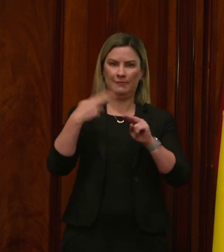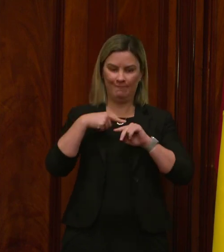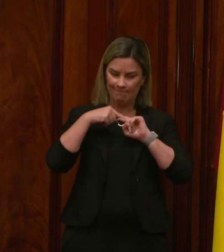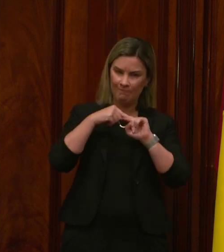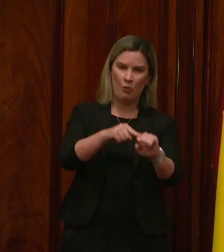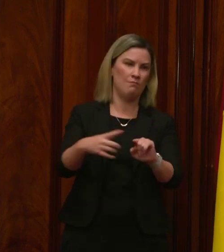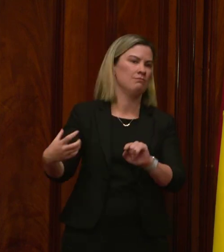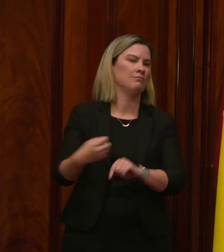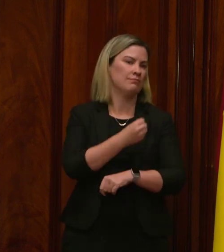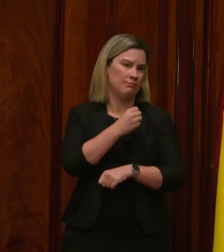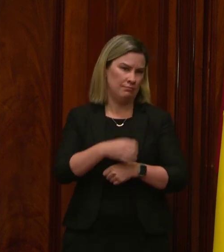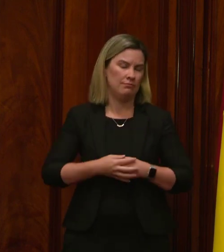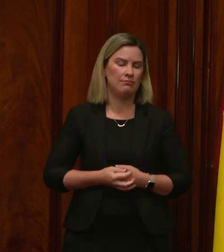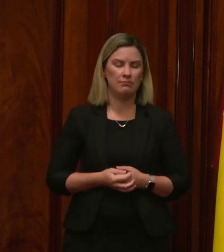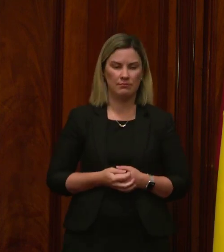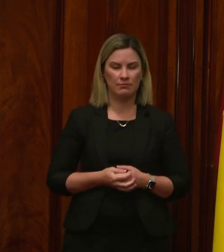carries.